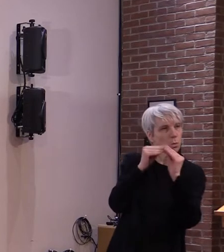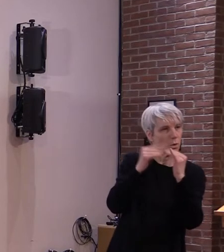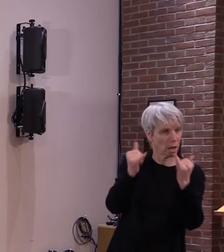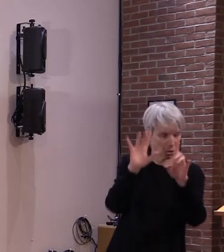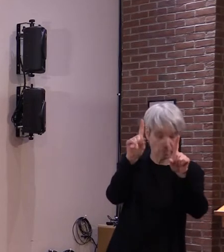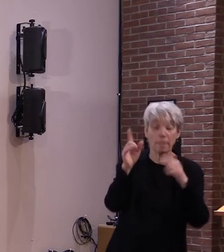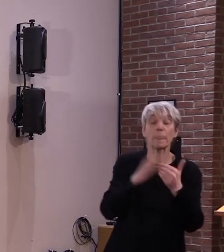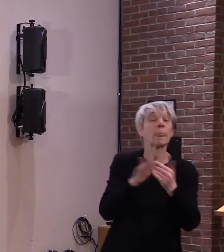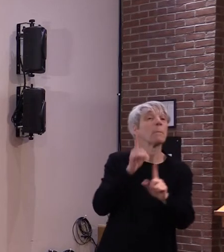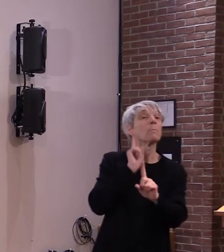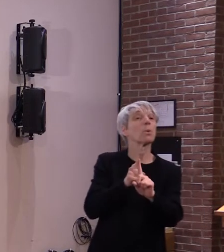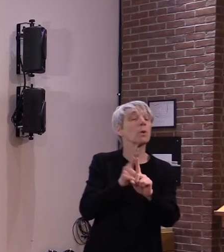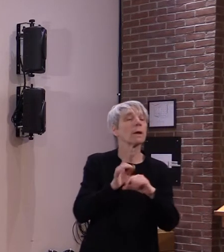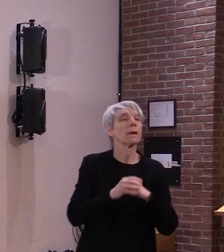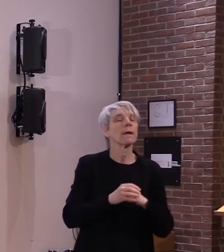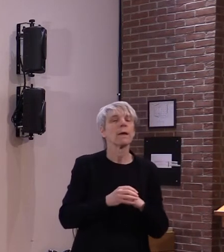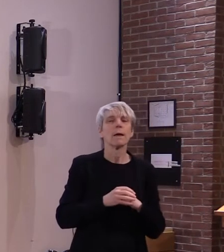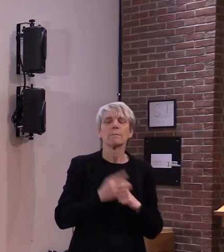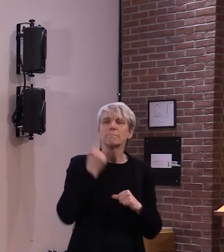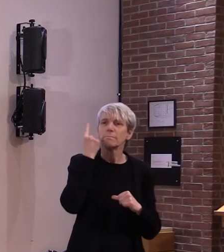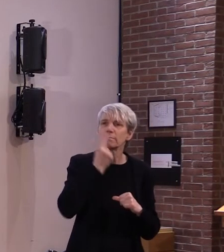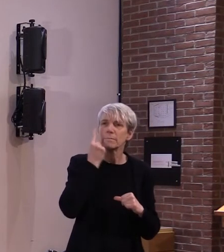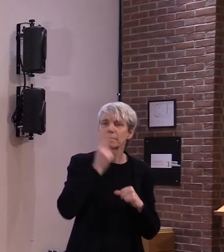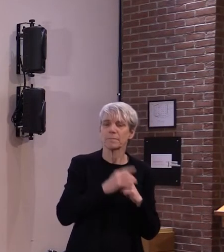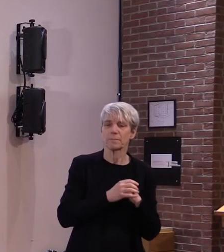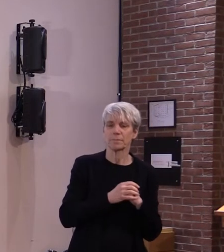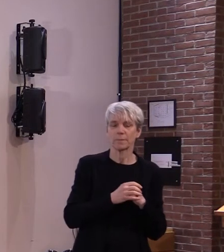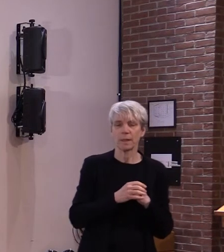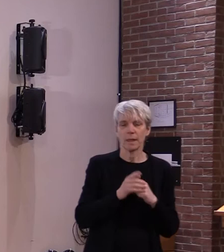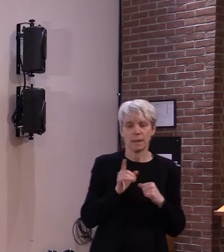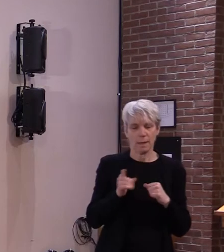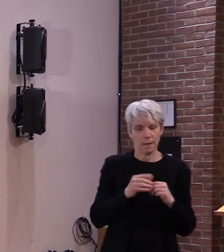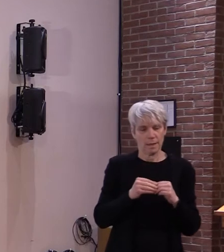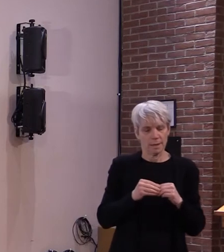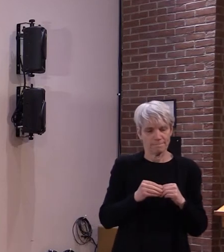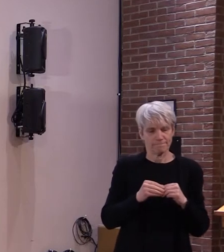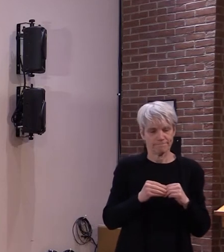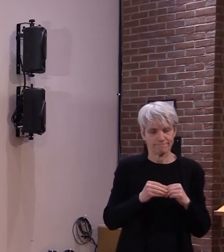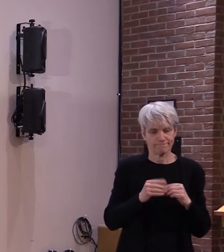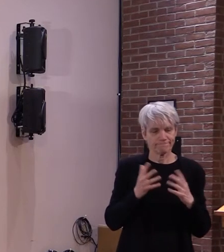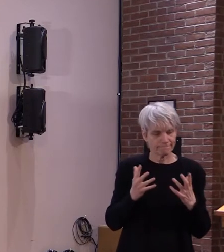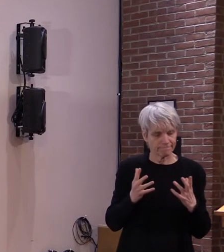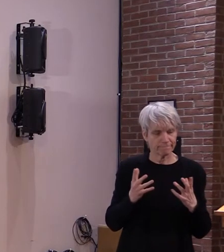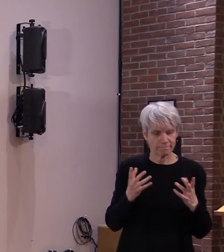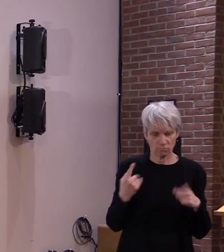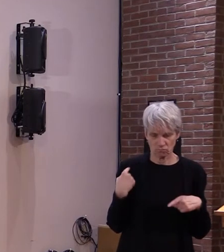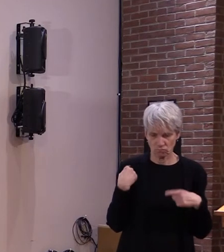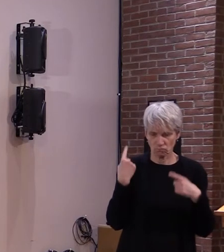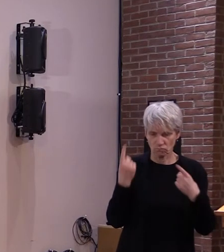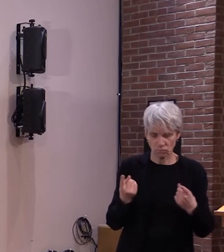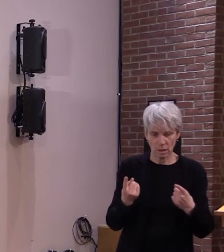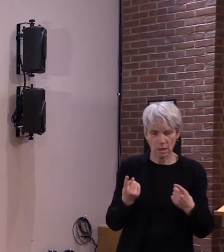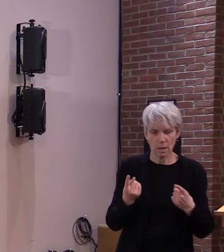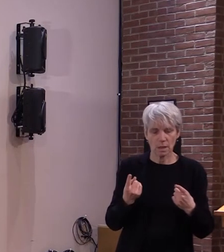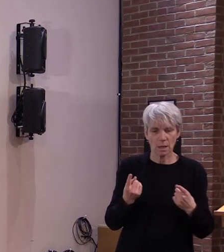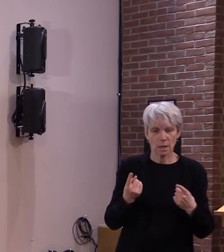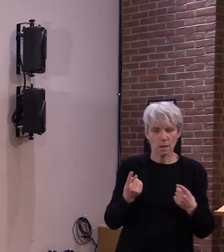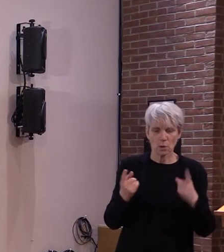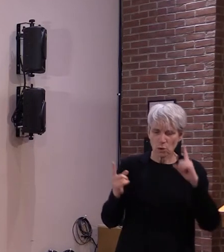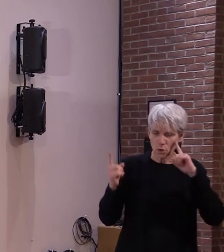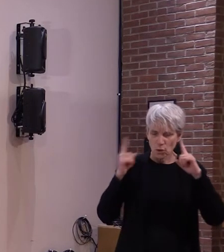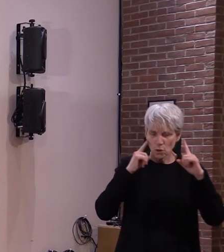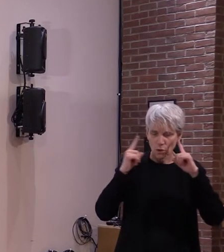reason to think that the cases that have recently made um